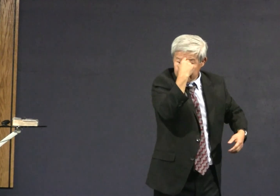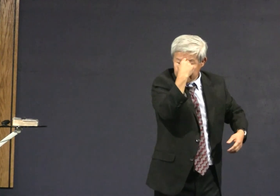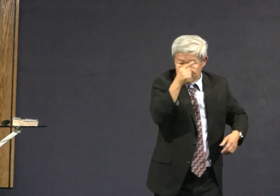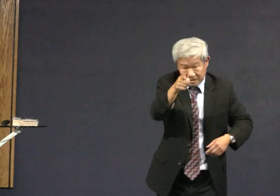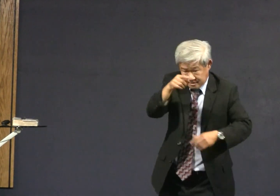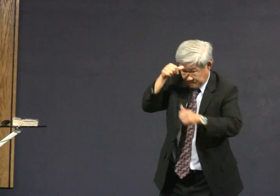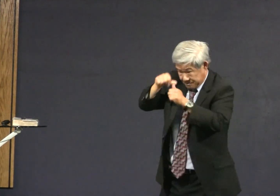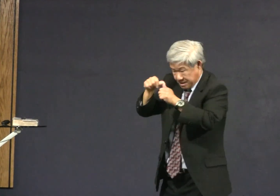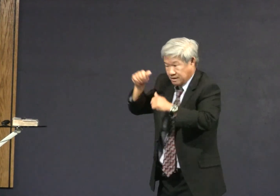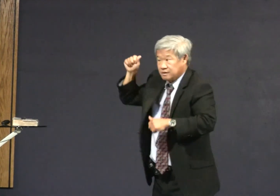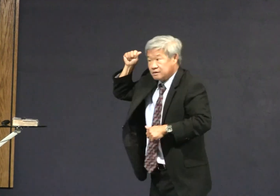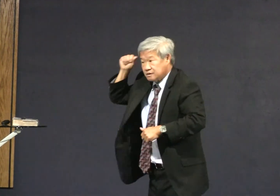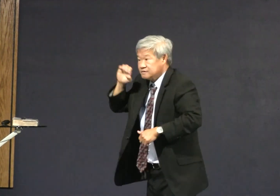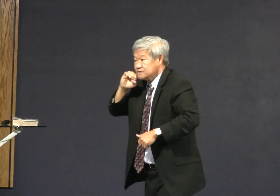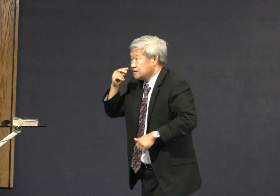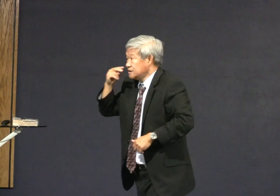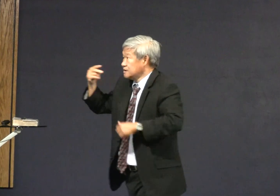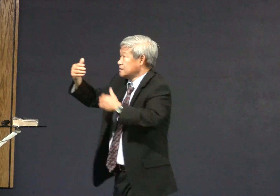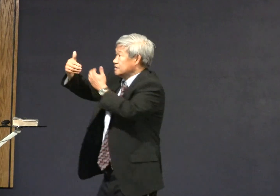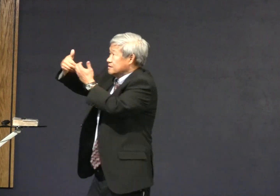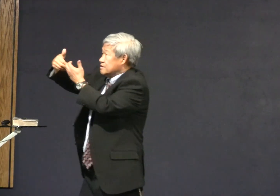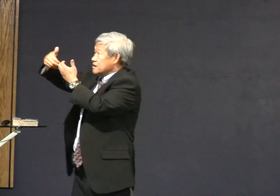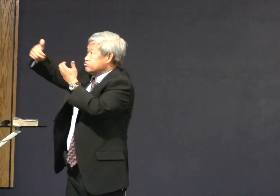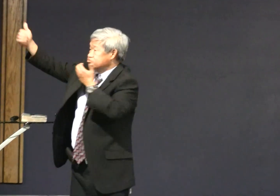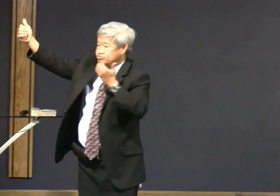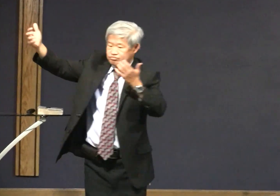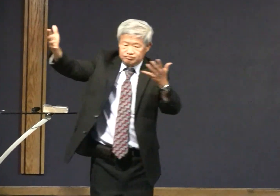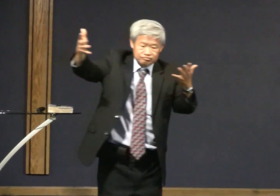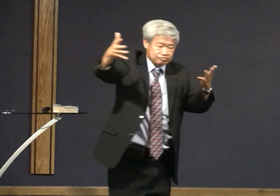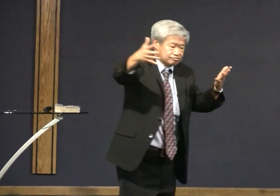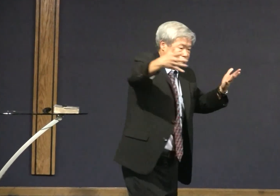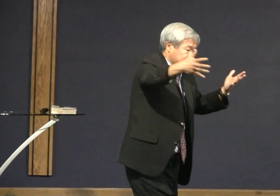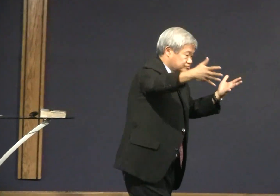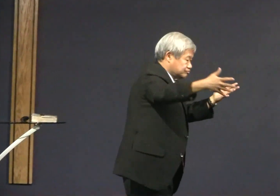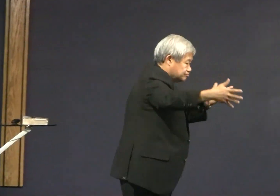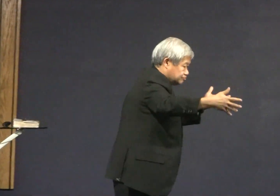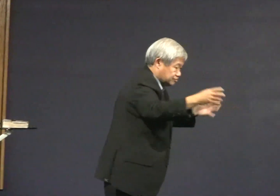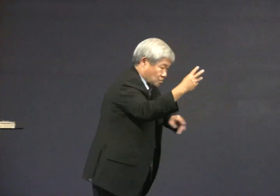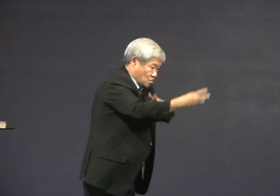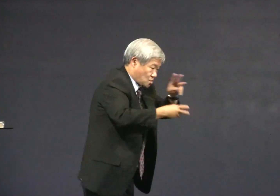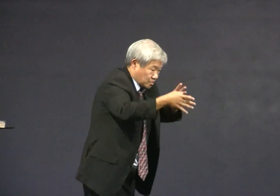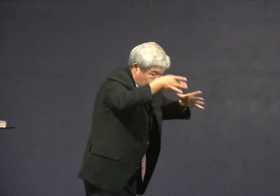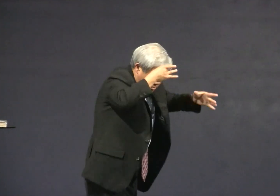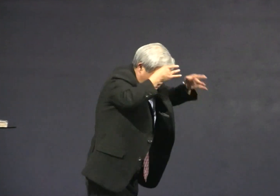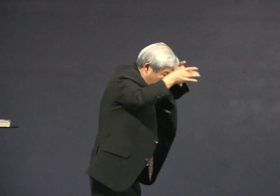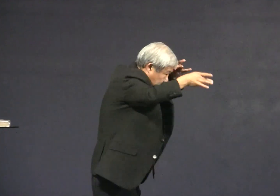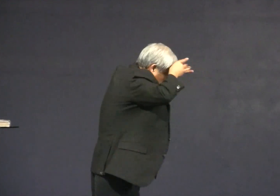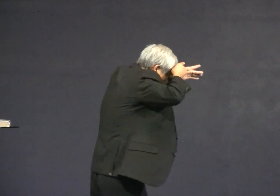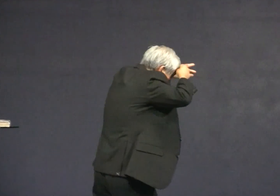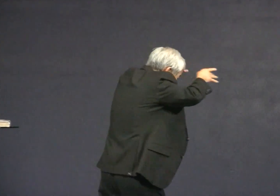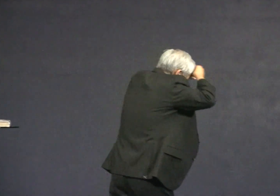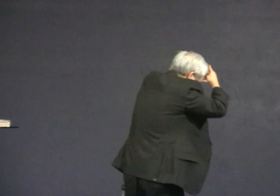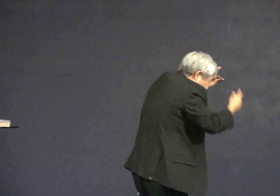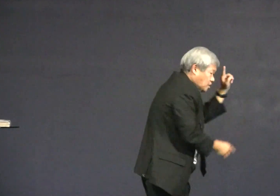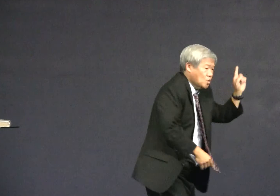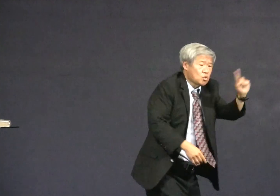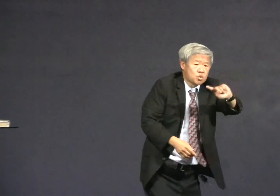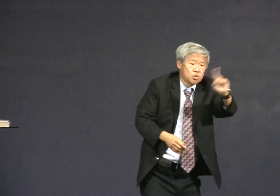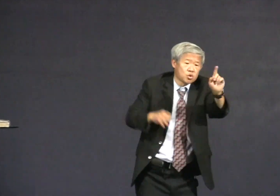His name shall be in their forehead. Remember, Adlai and Eve were separated from God. They had to learn about the